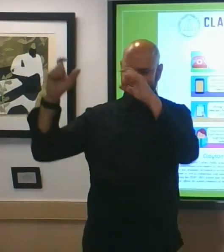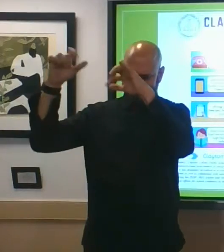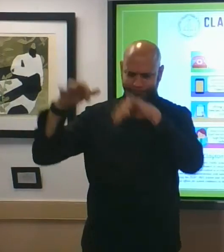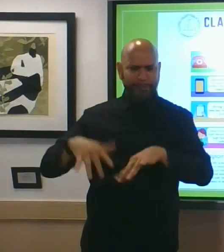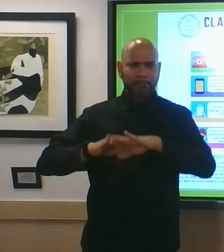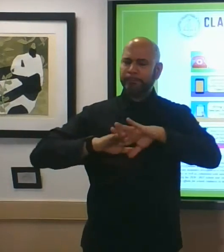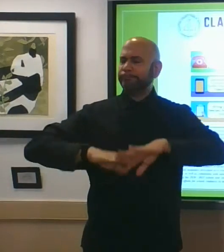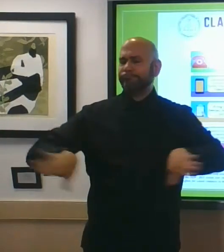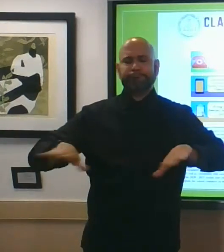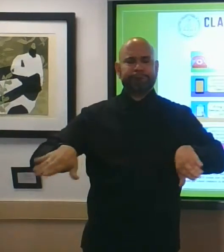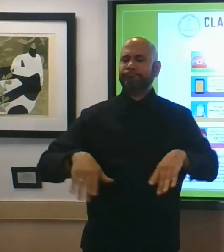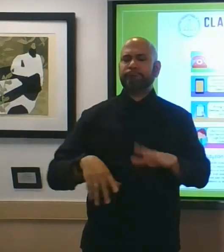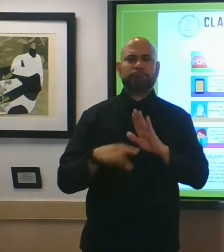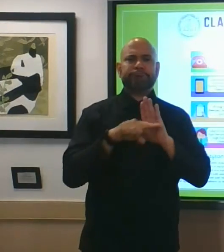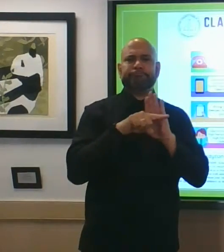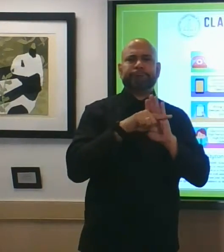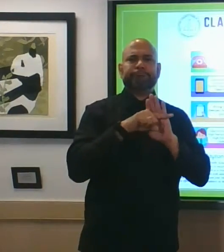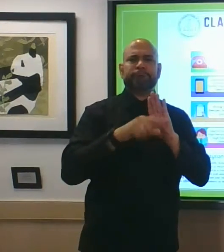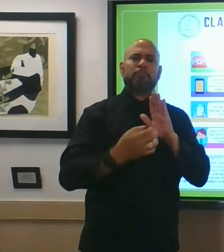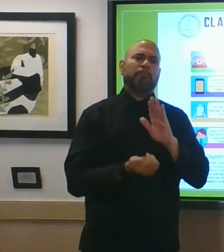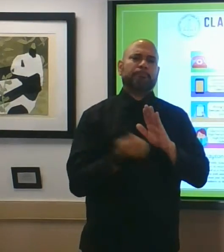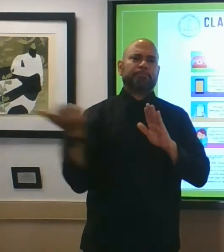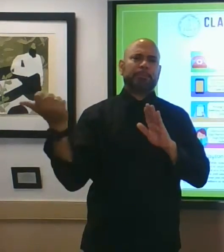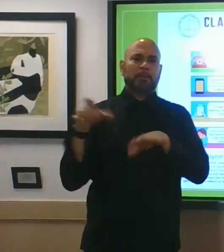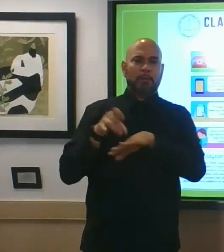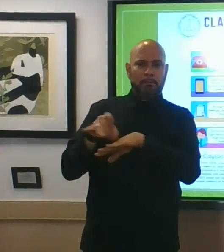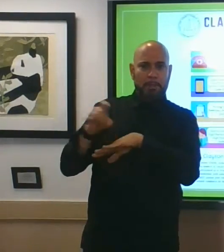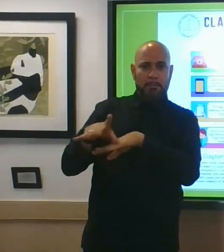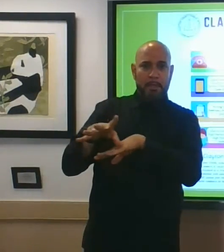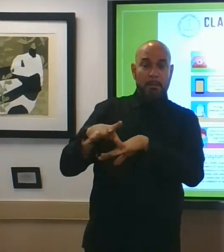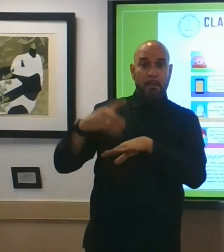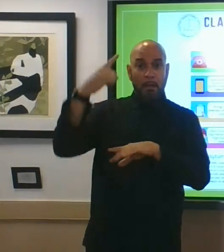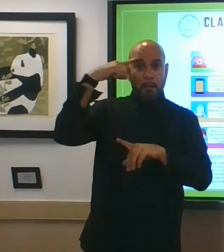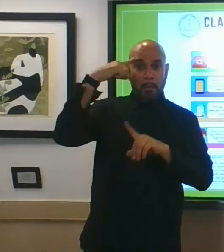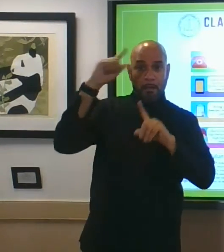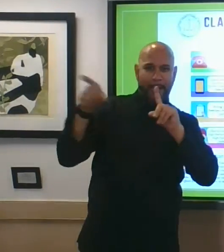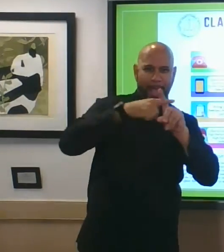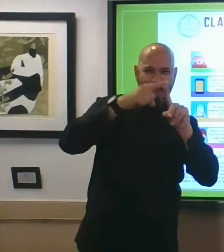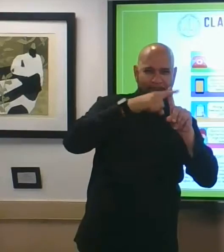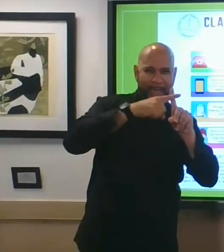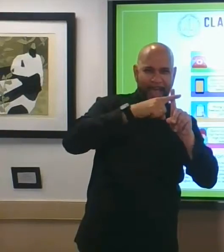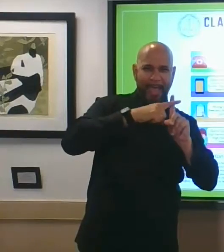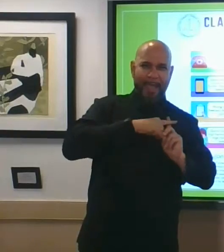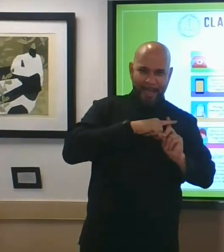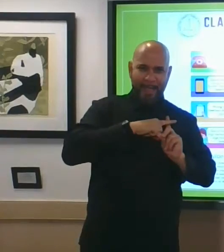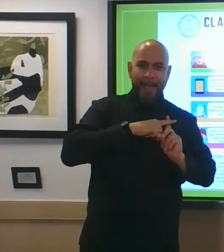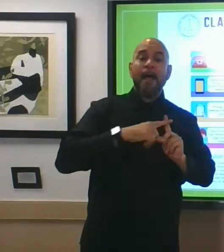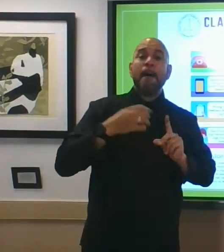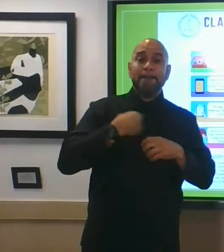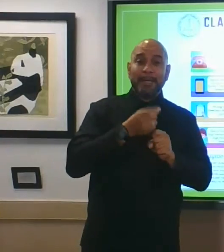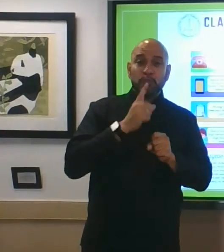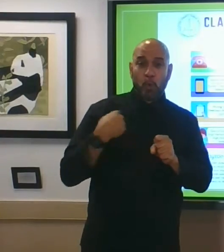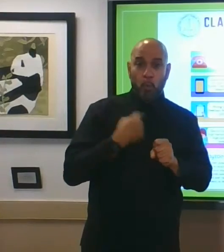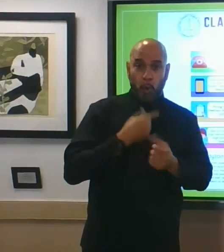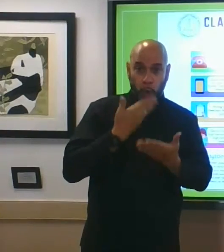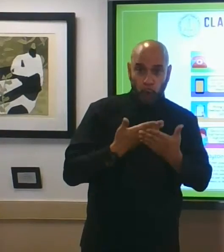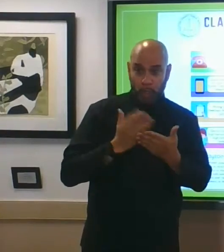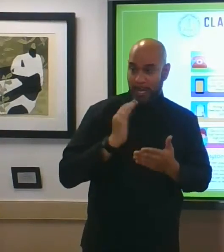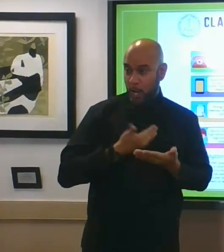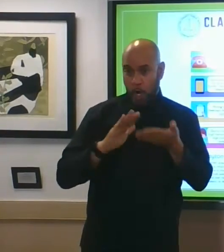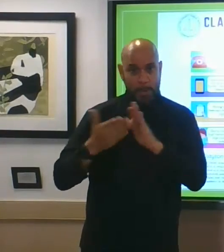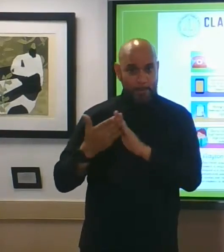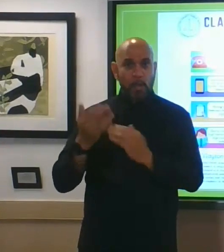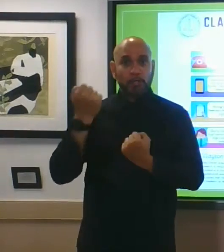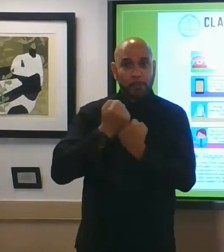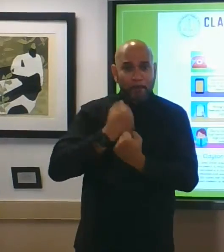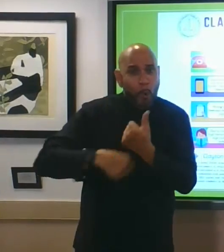is let's put on a positive mindset let's make sure we're good in our community let's